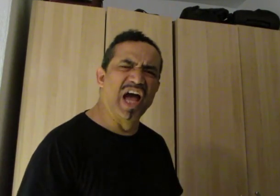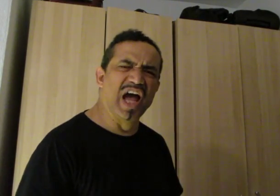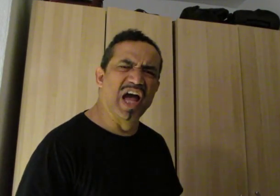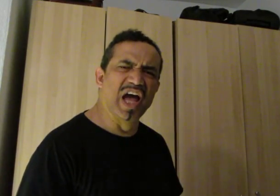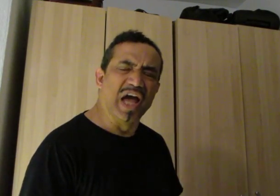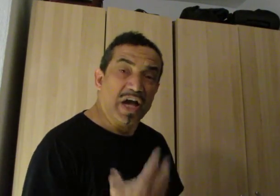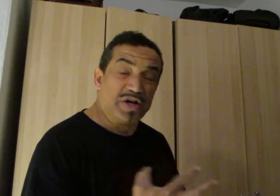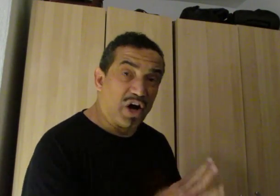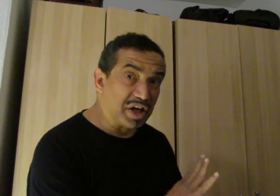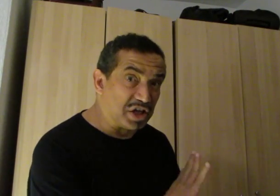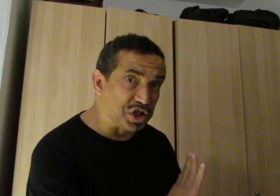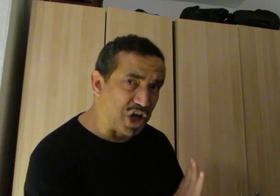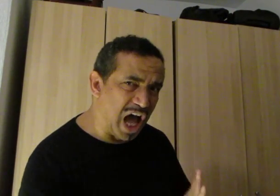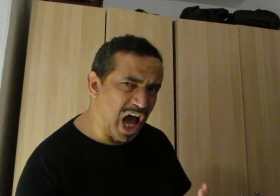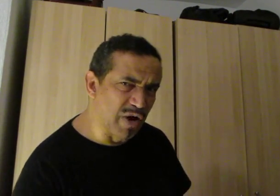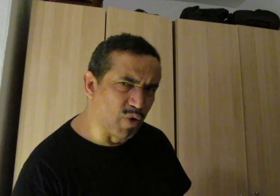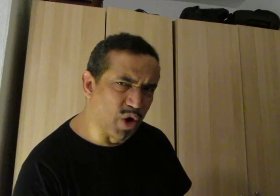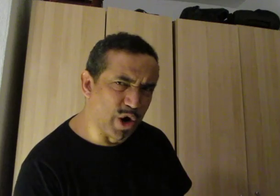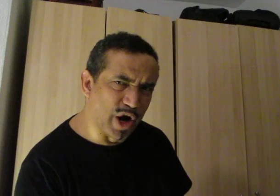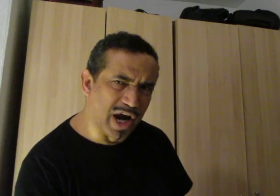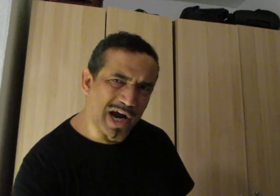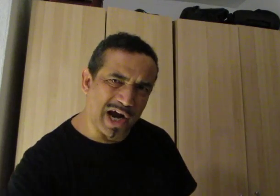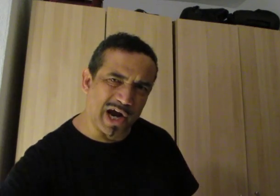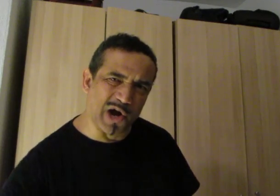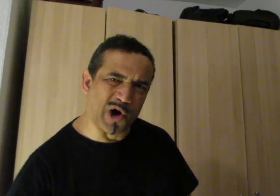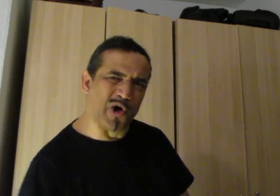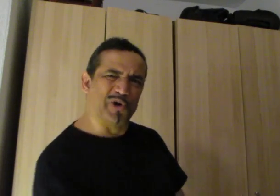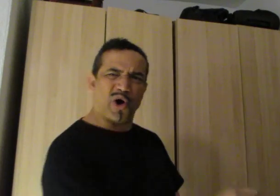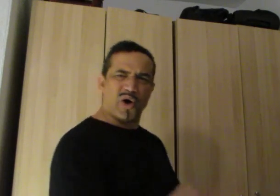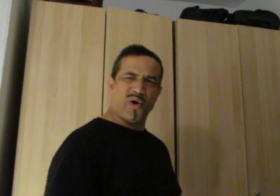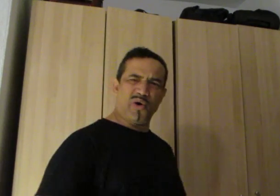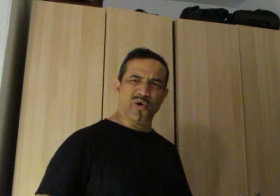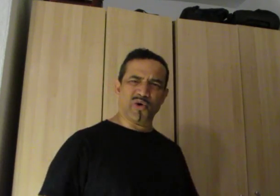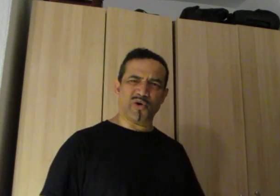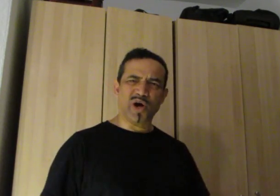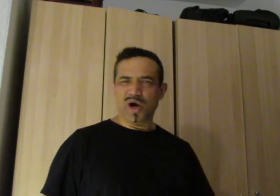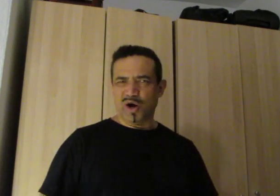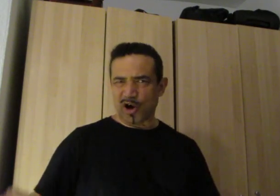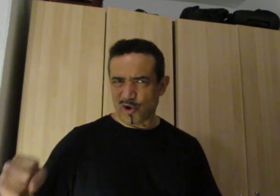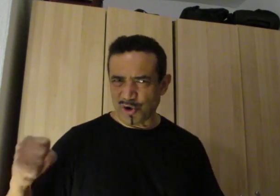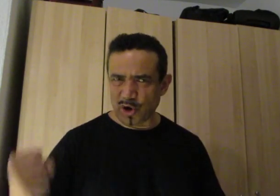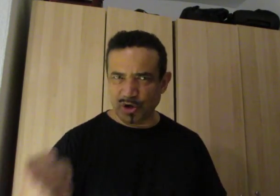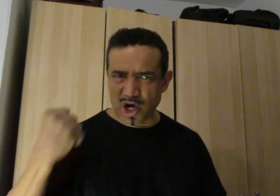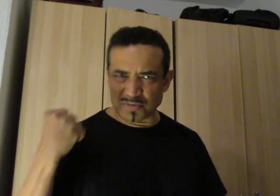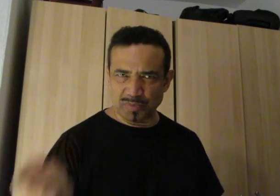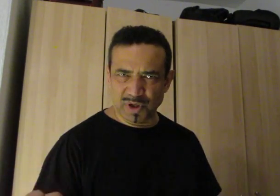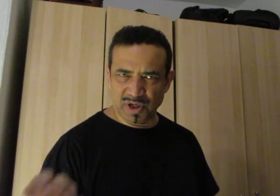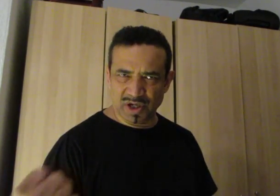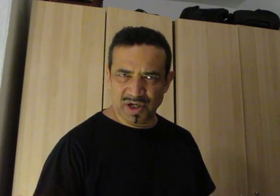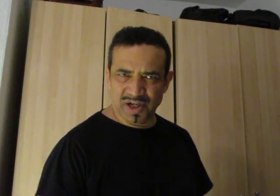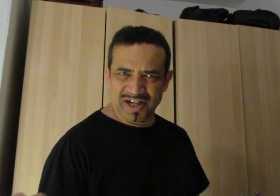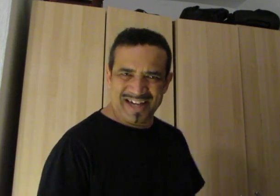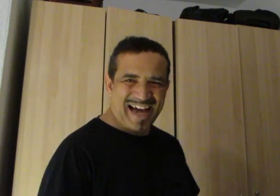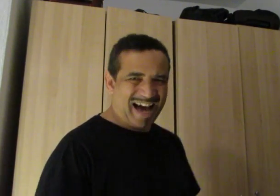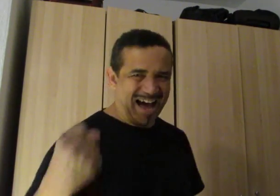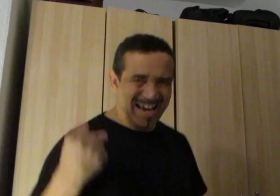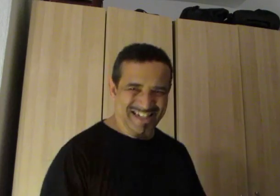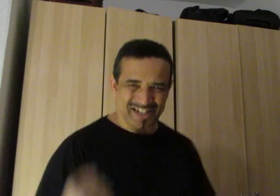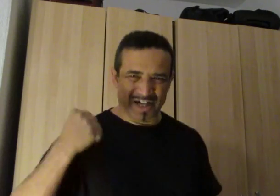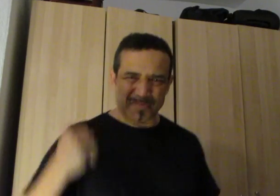not in shy way oh no oh no oh not me I did it